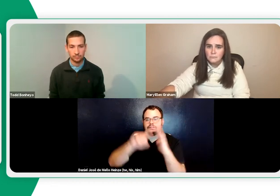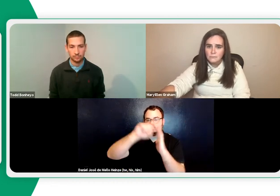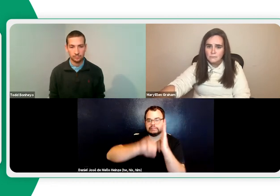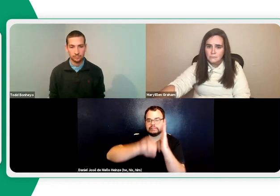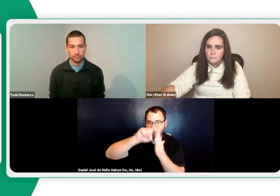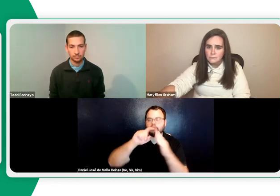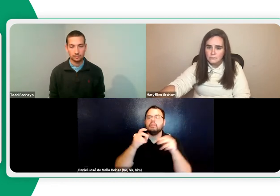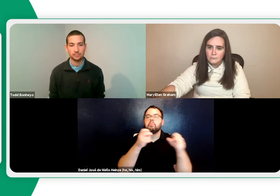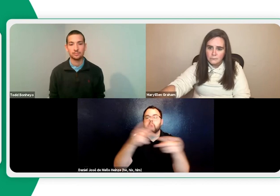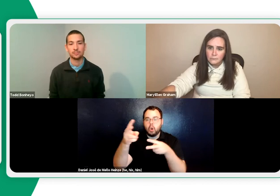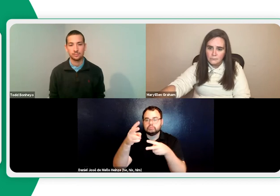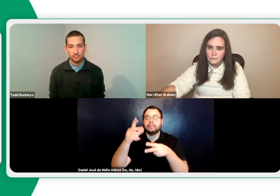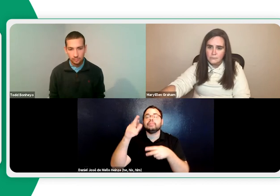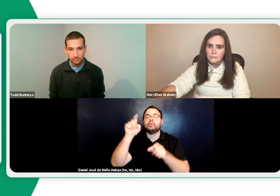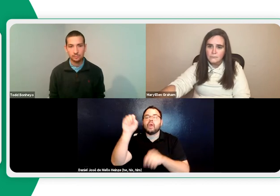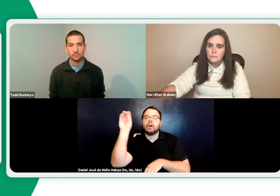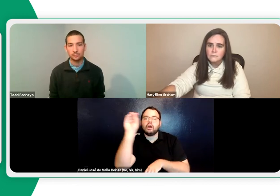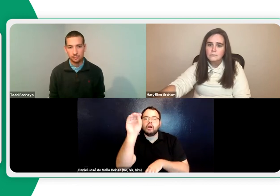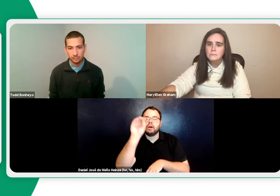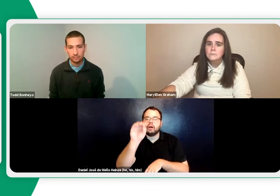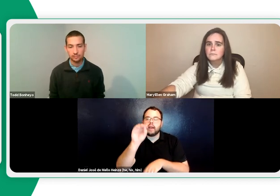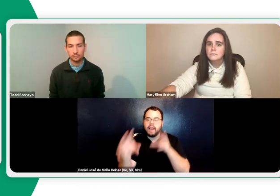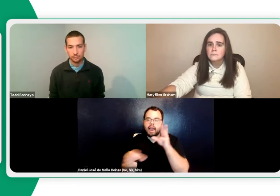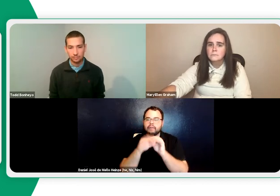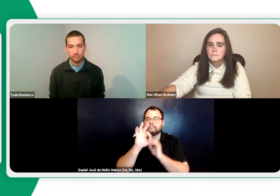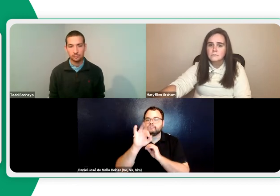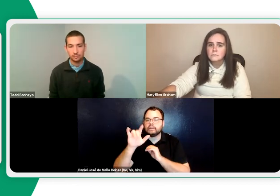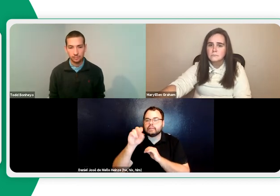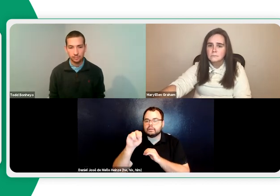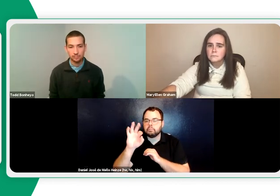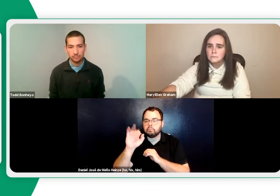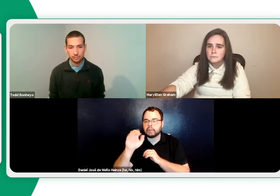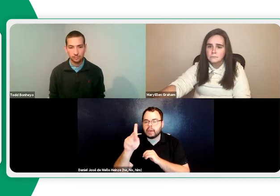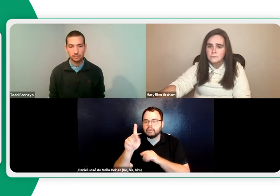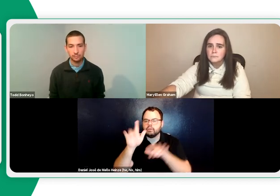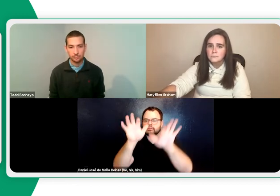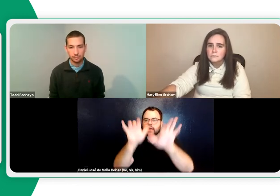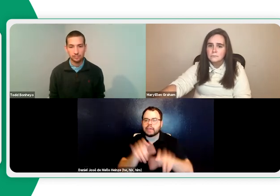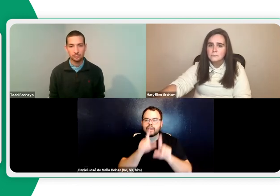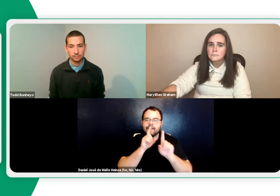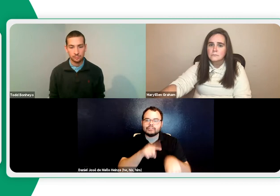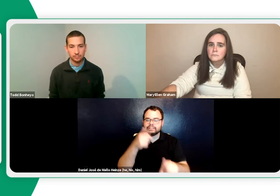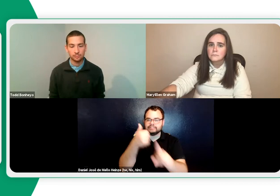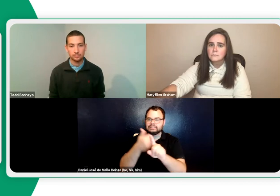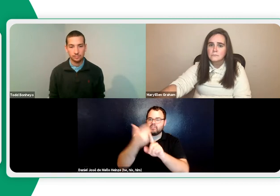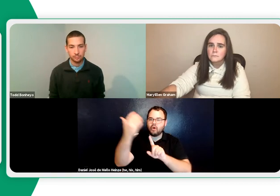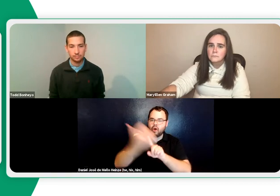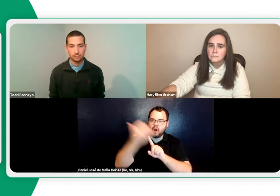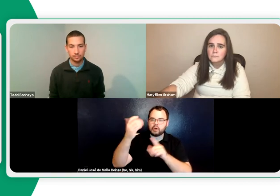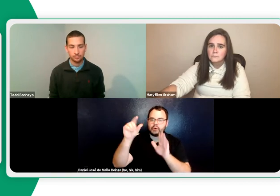have a worksheet, and you can scan it, post it, and then there you can add, fill in the blank